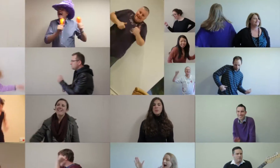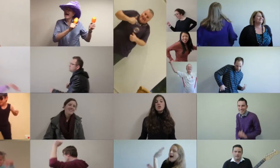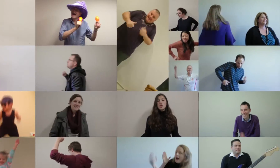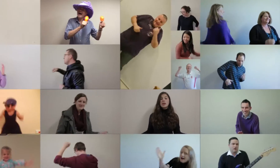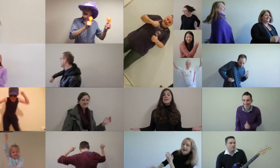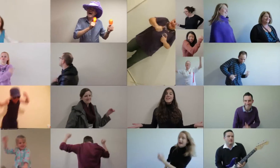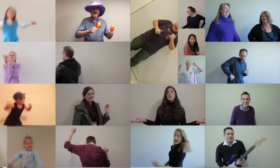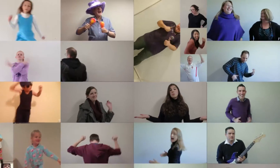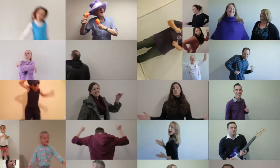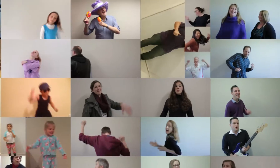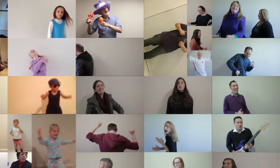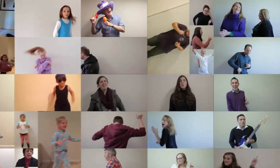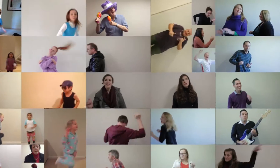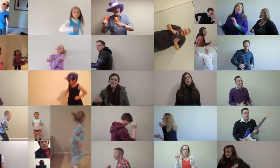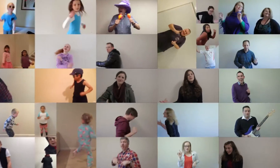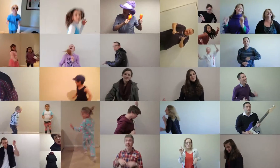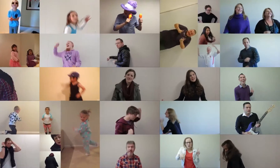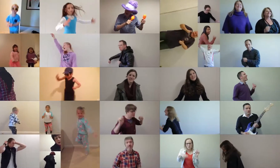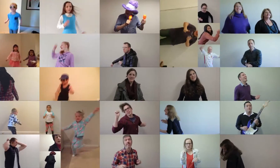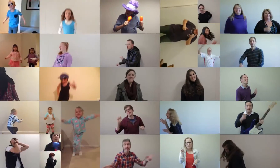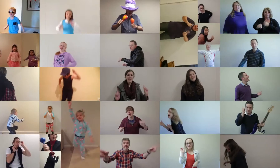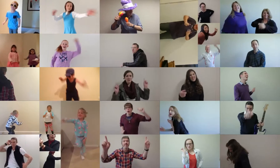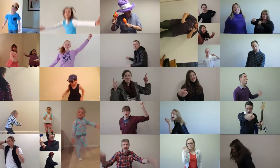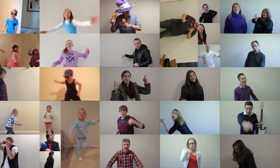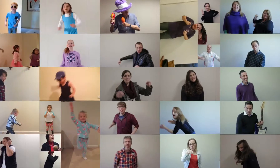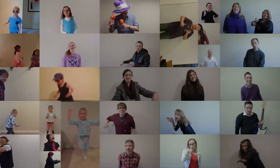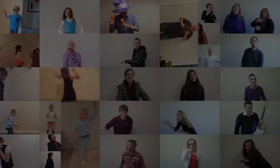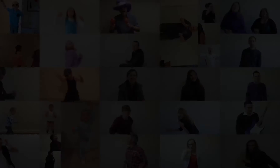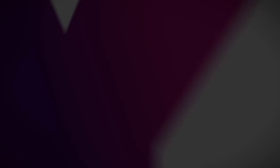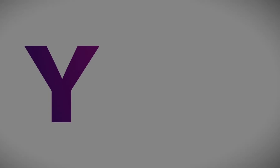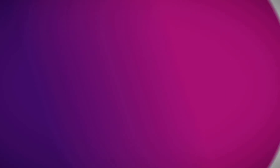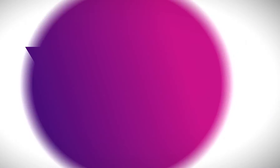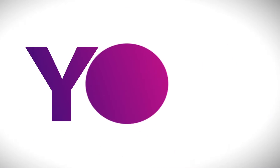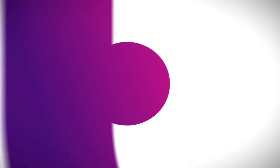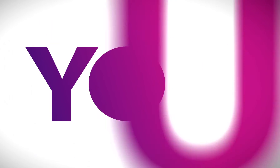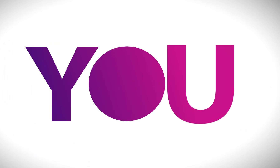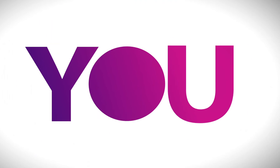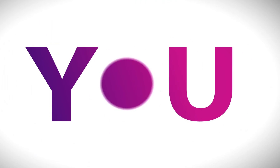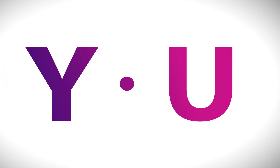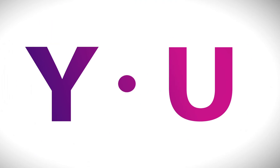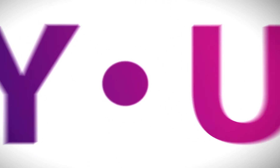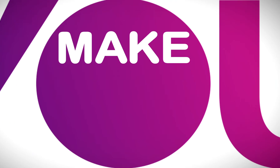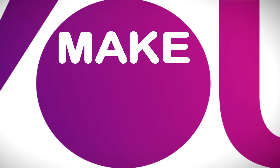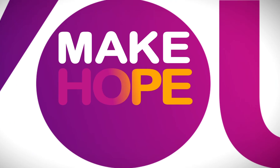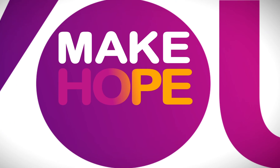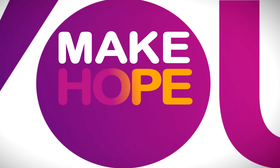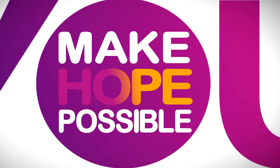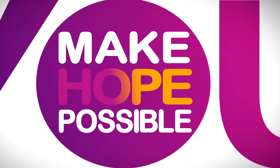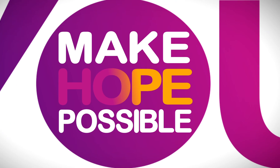Everybody talking like they need some proof But what we all know I need then they'd feel you You, You, You, You make hope possible